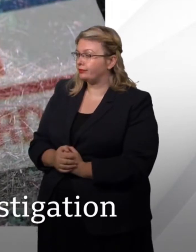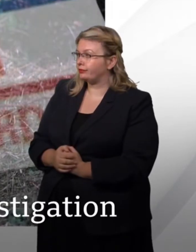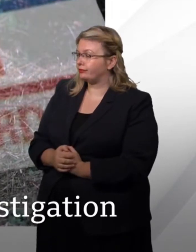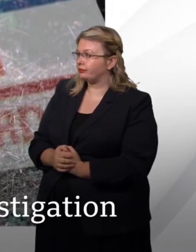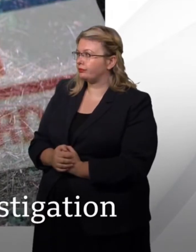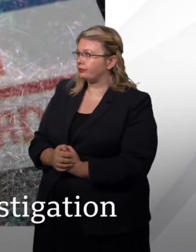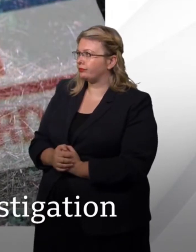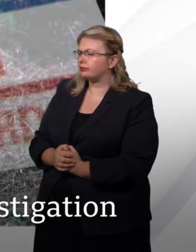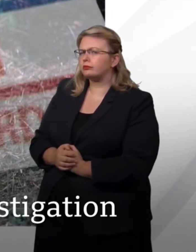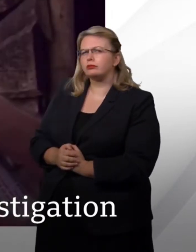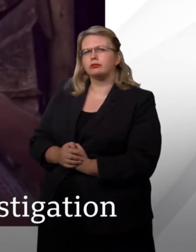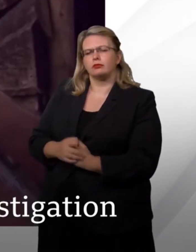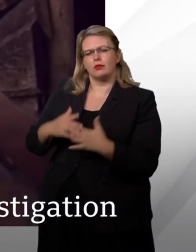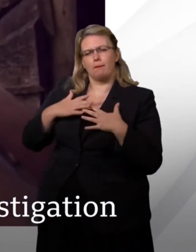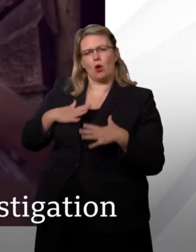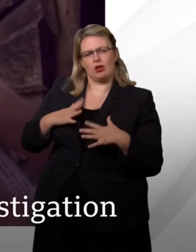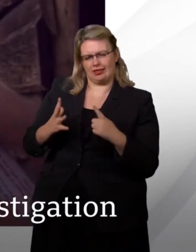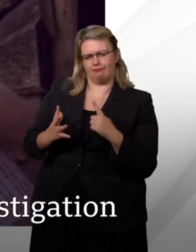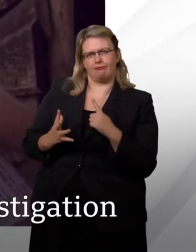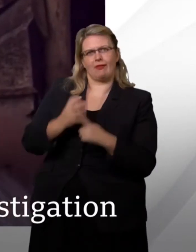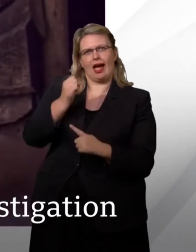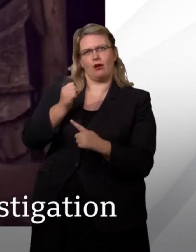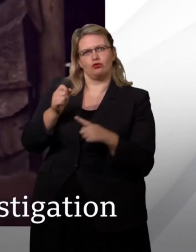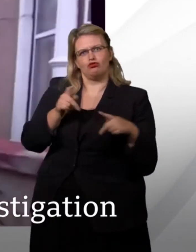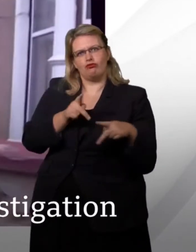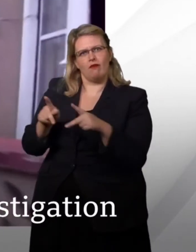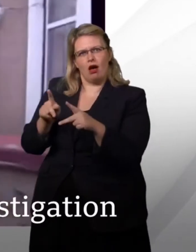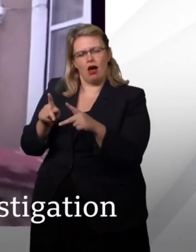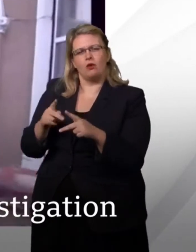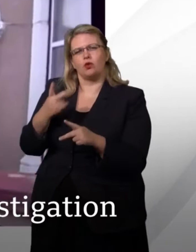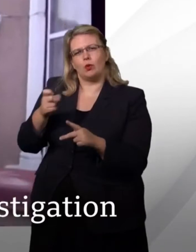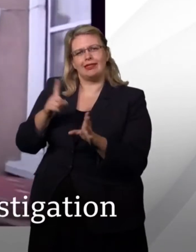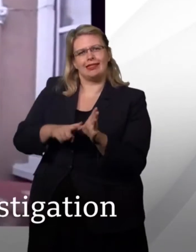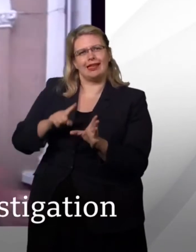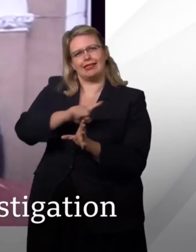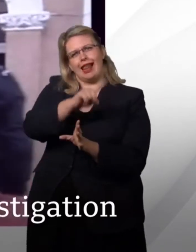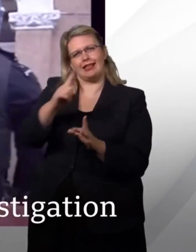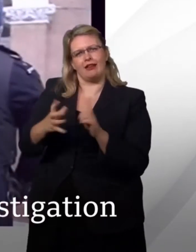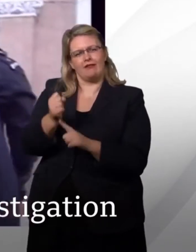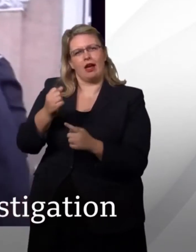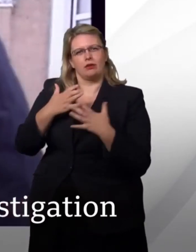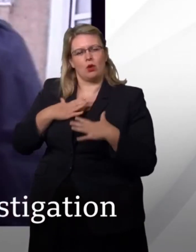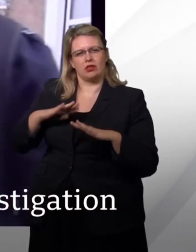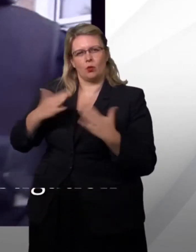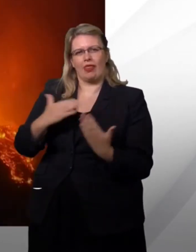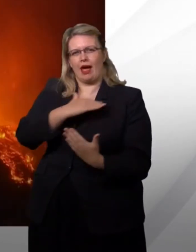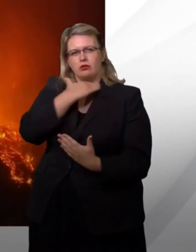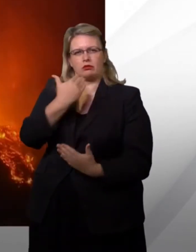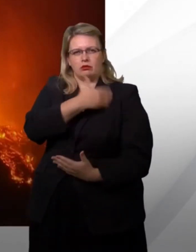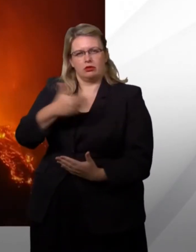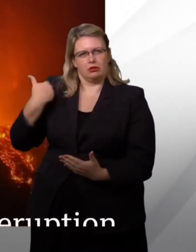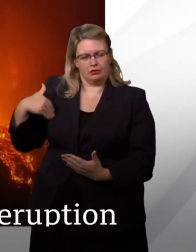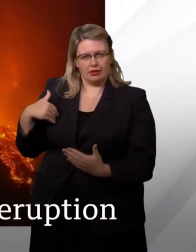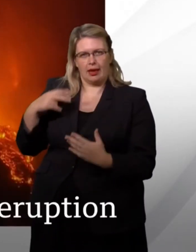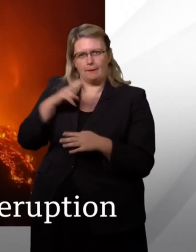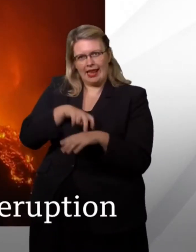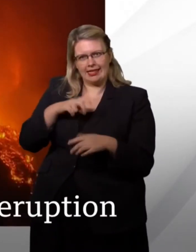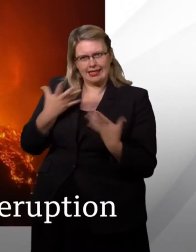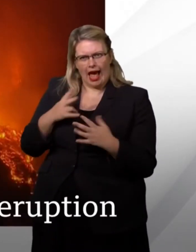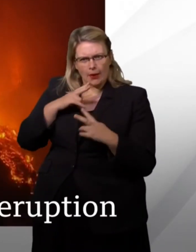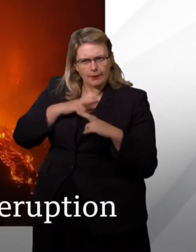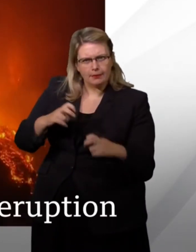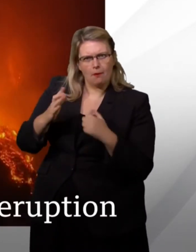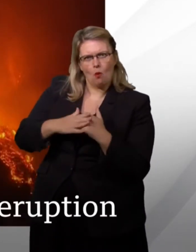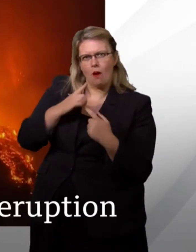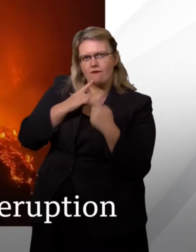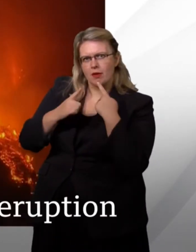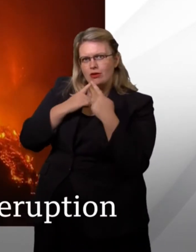dumped in the River Thames after a ritual killing. 20 years on, detectives make a fresh appeal for information. Thousands